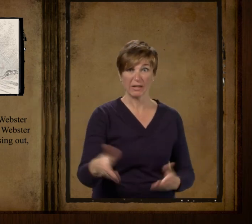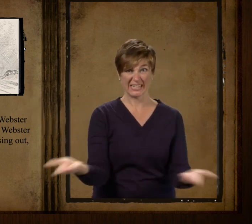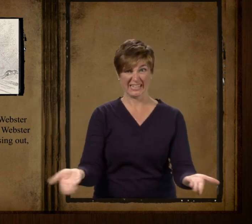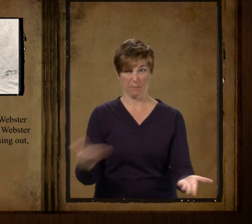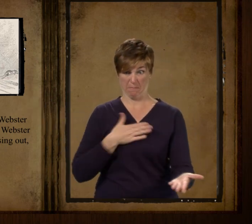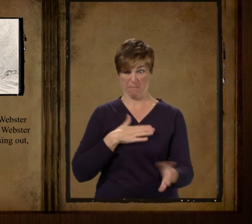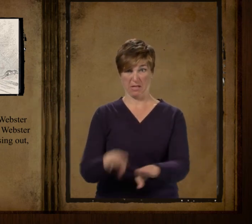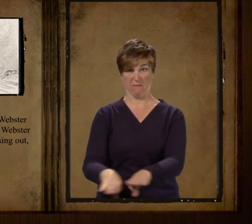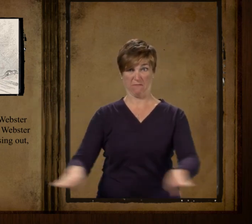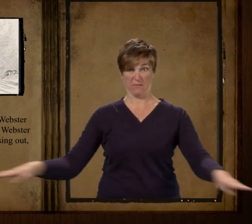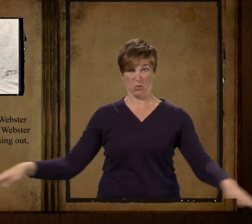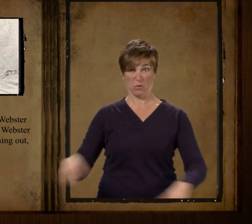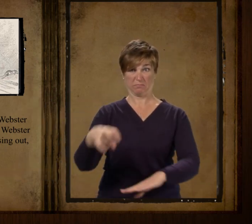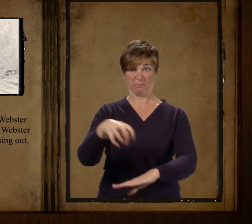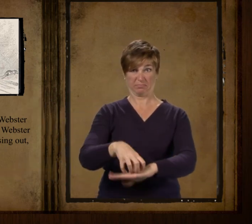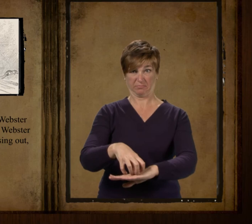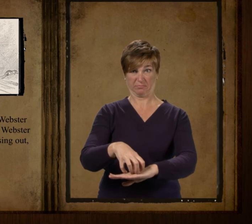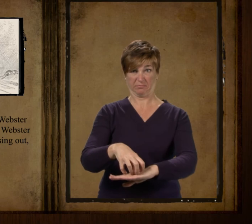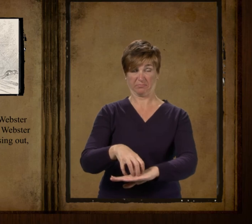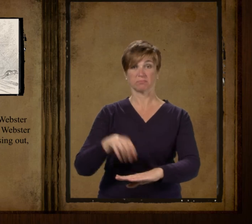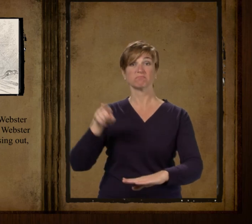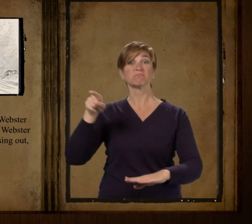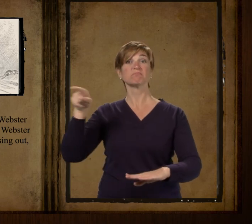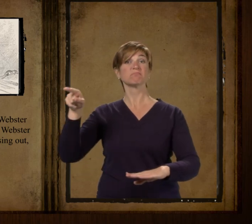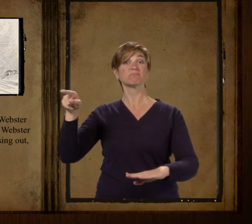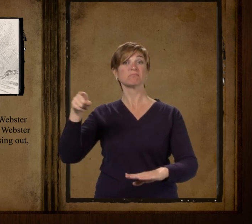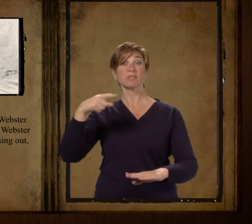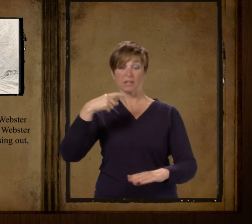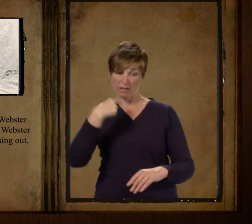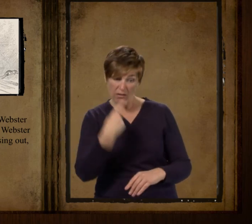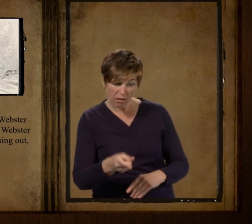and sing out flies Daniel flies